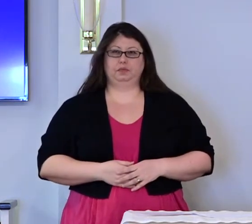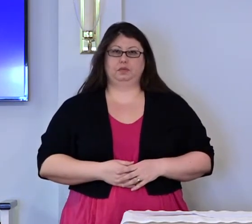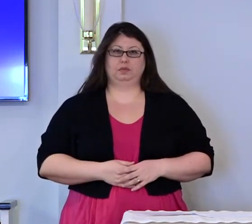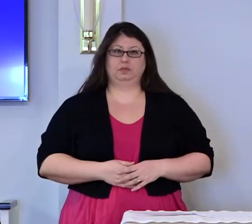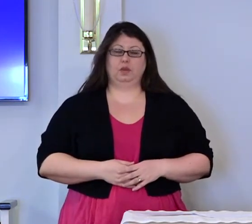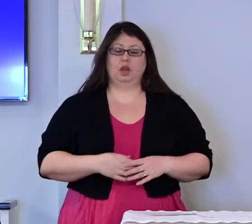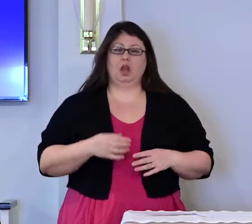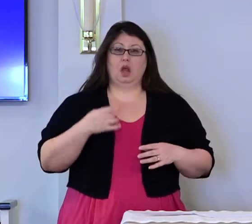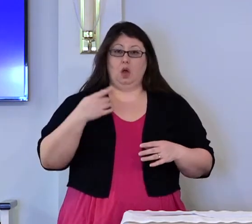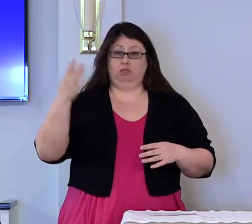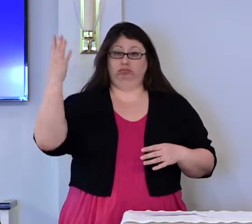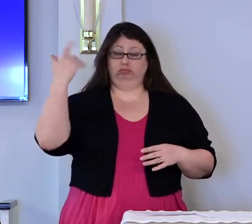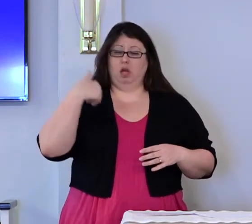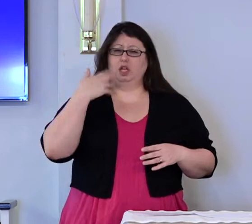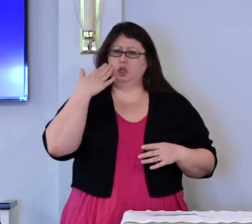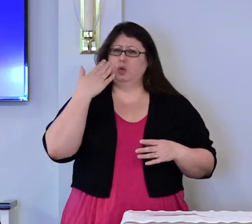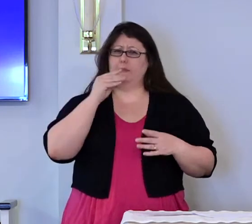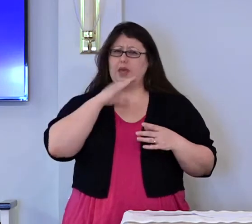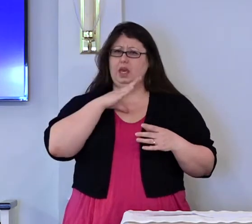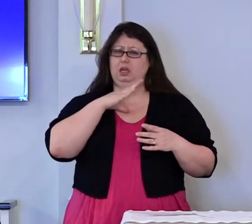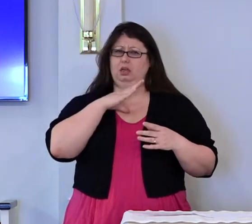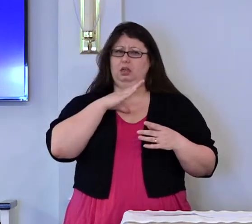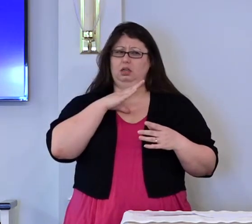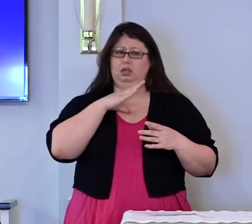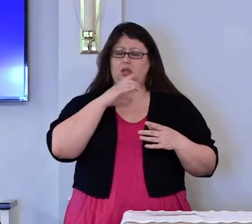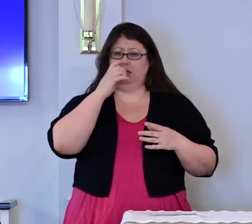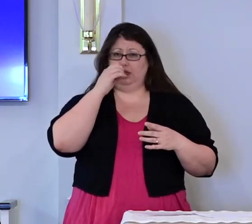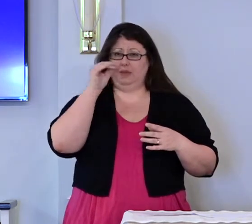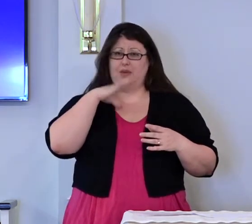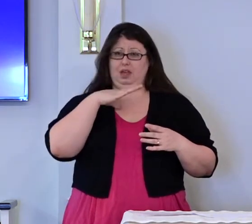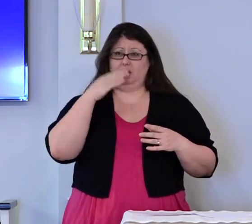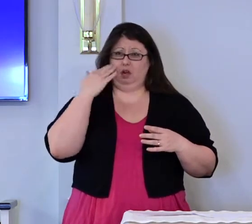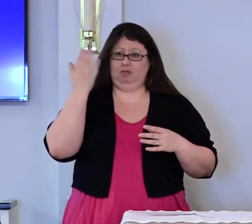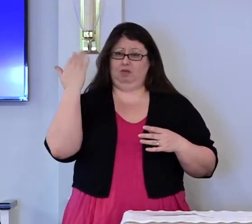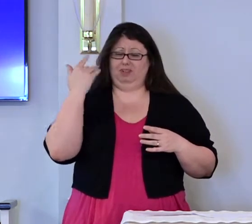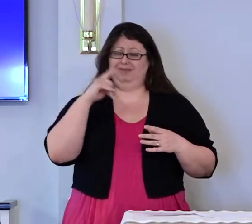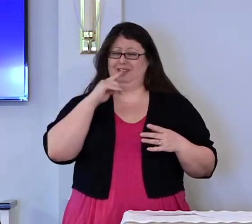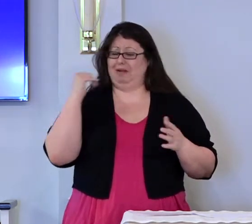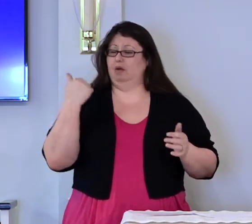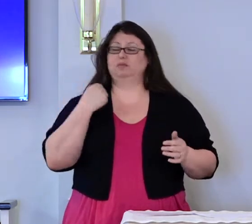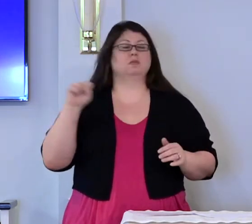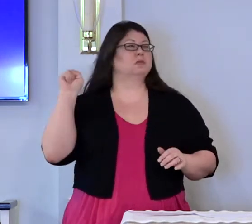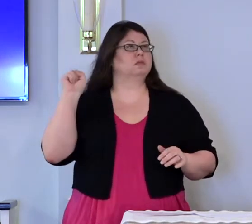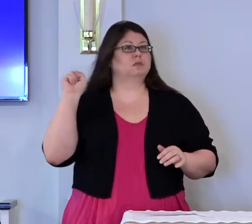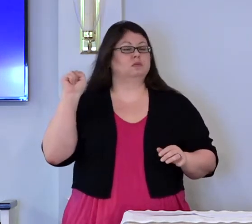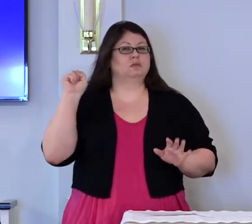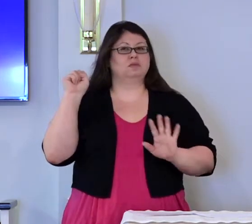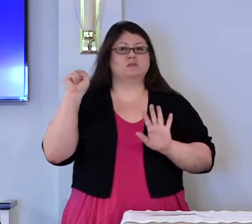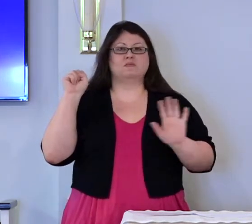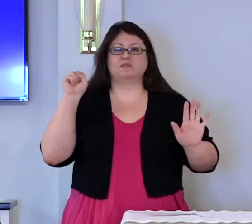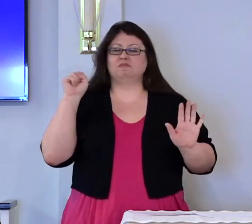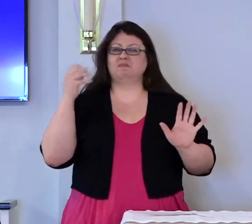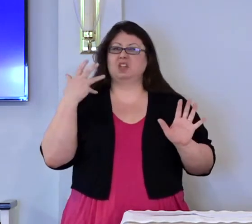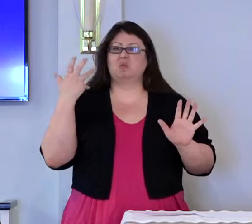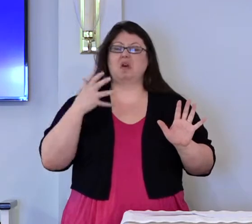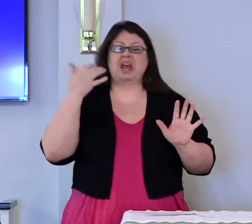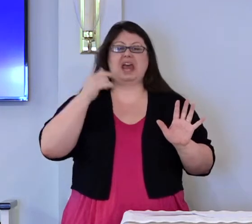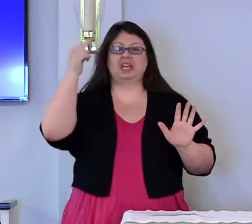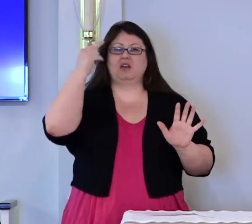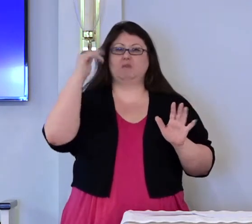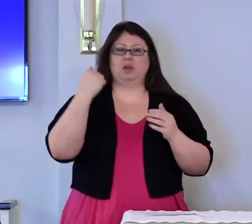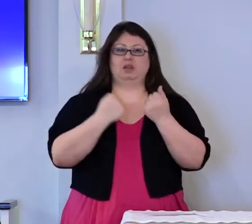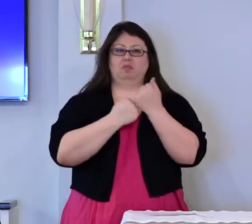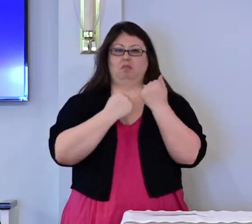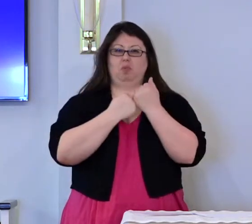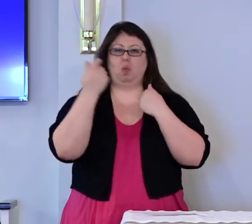I once knew a man who was very much opposed to any kind of government welfare system.